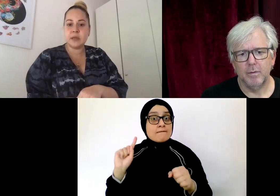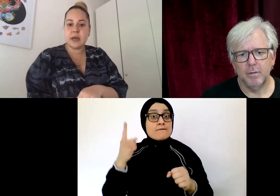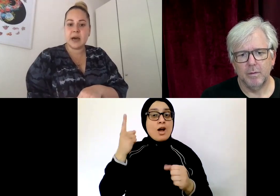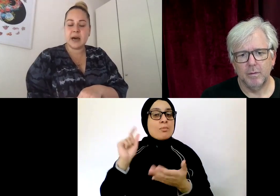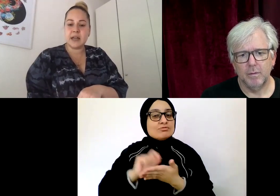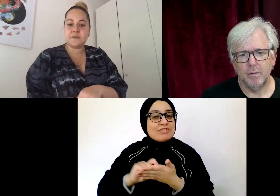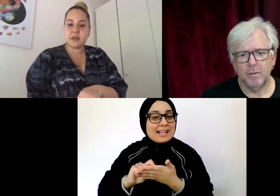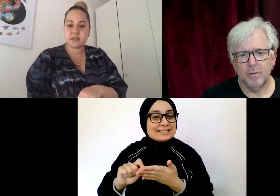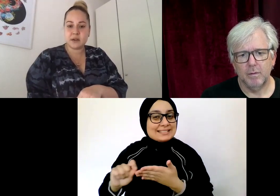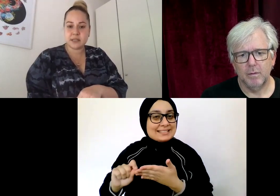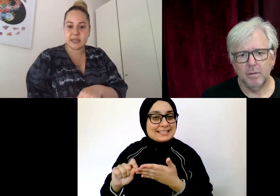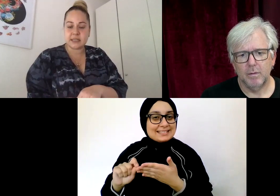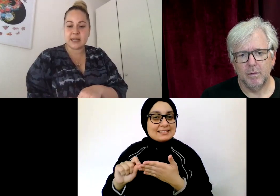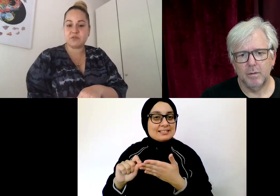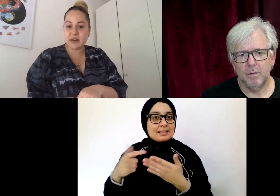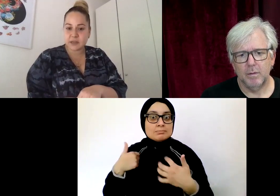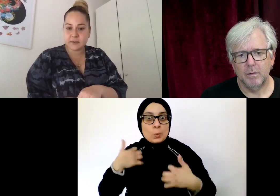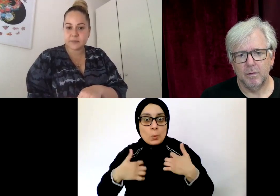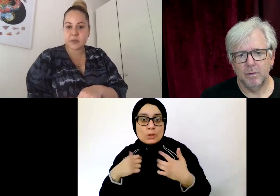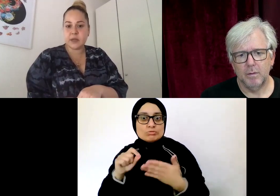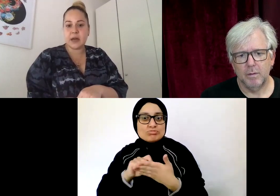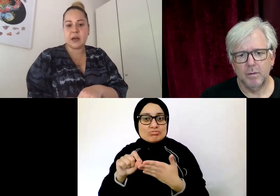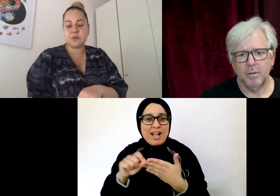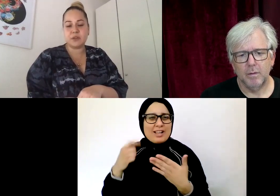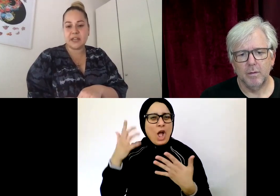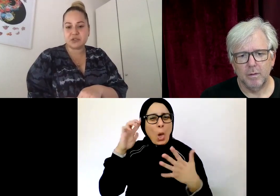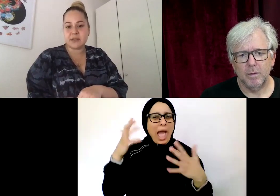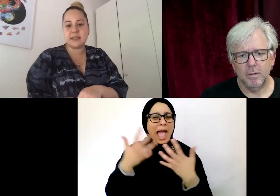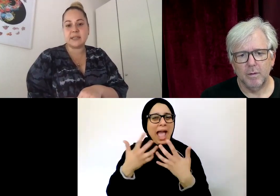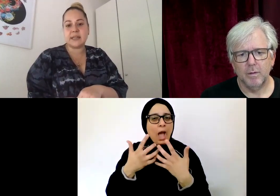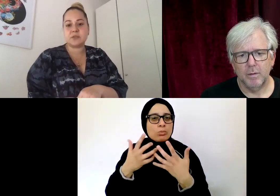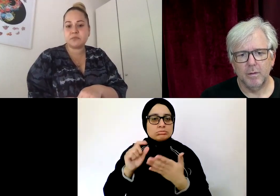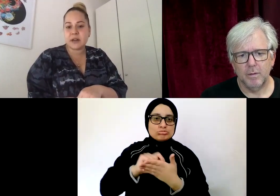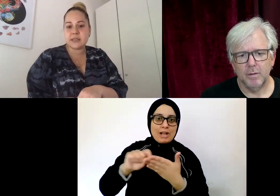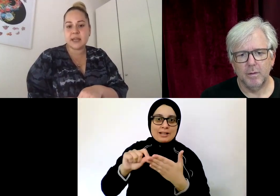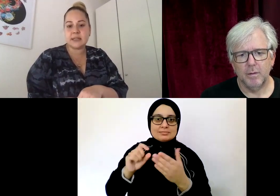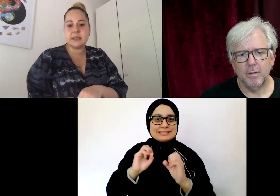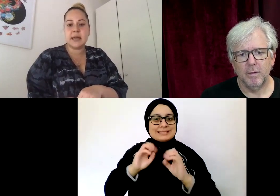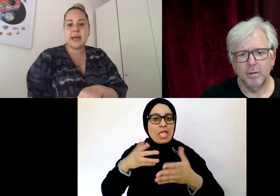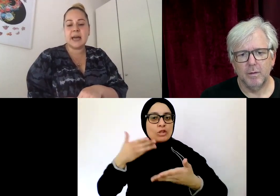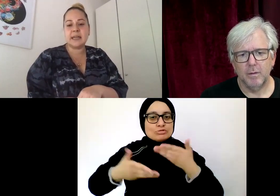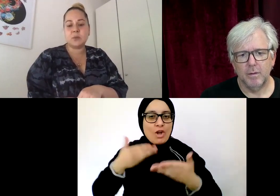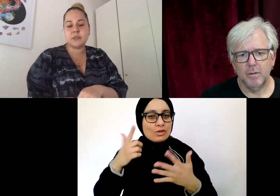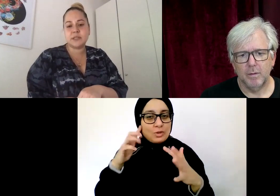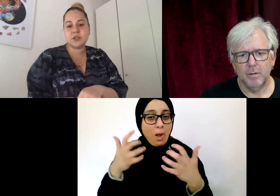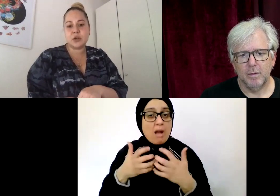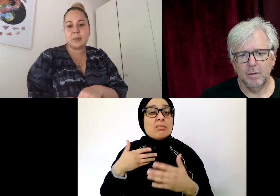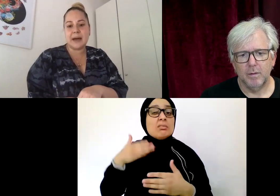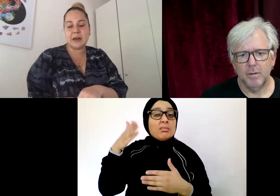10 years now. I first started as a writer. I was really interested in script writing and